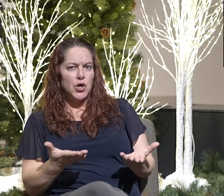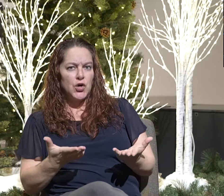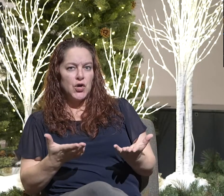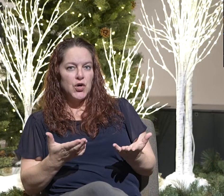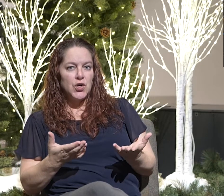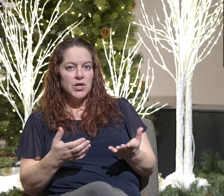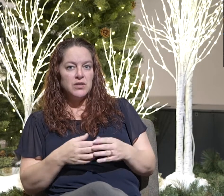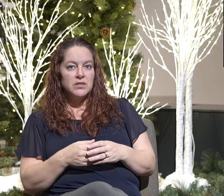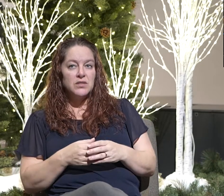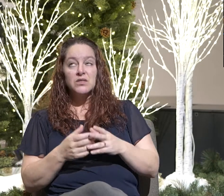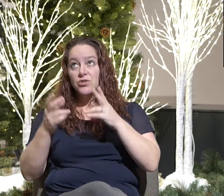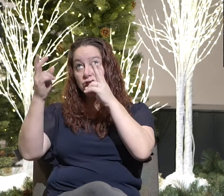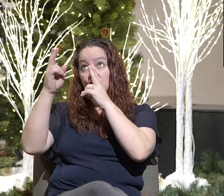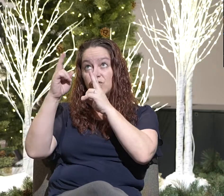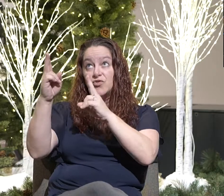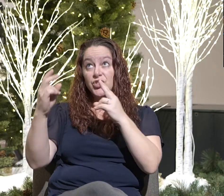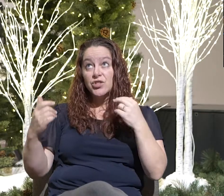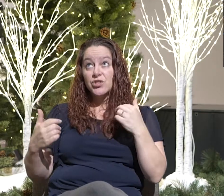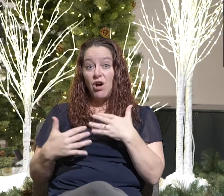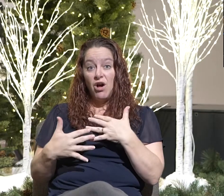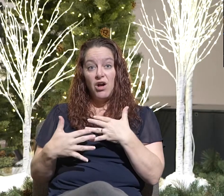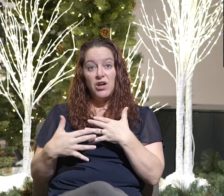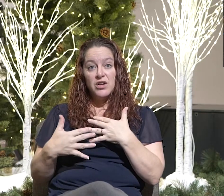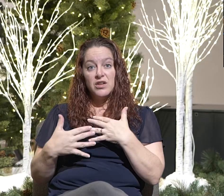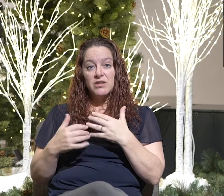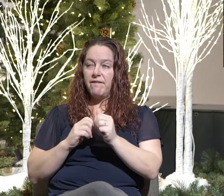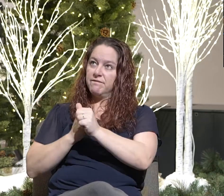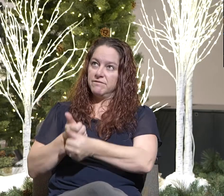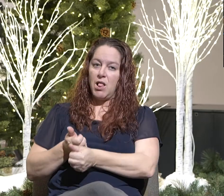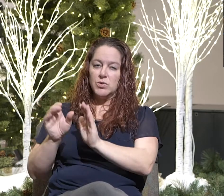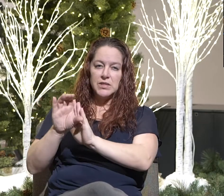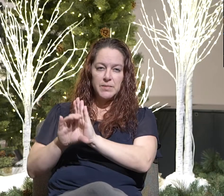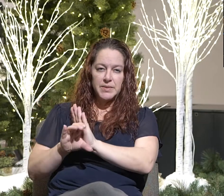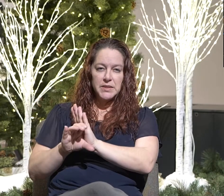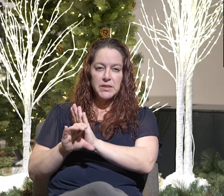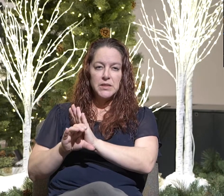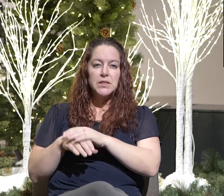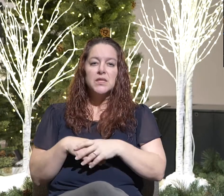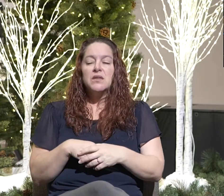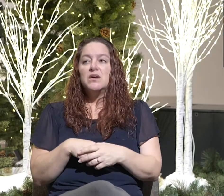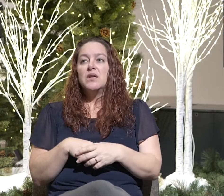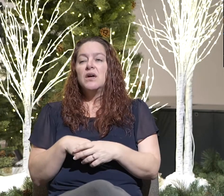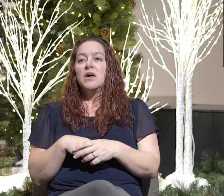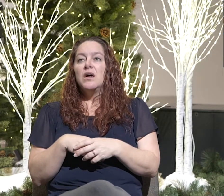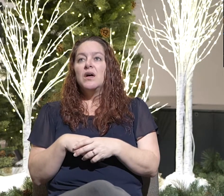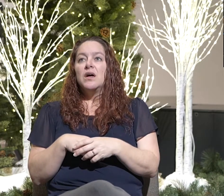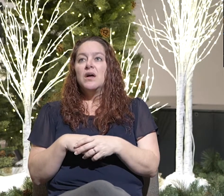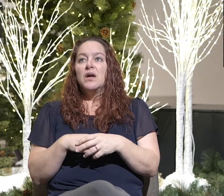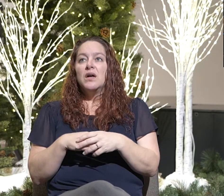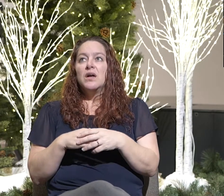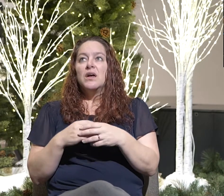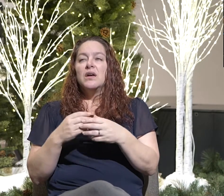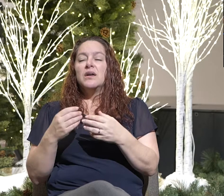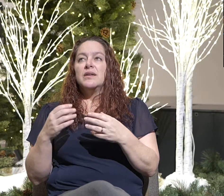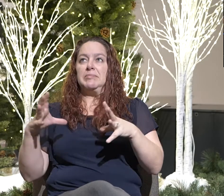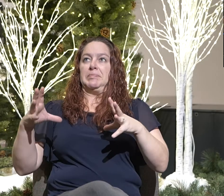To fear God and keep his commandments. Fear being love and following him.